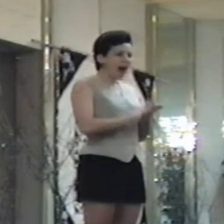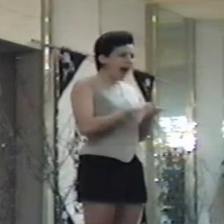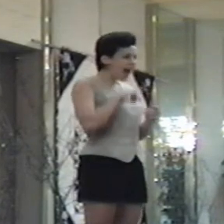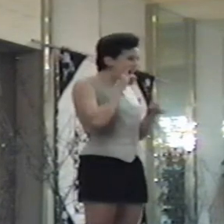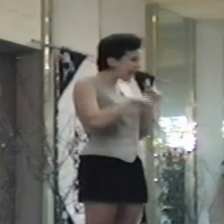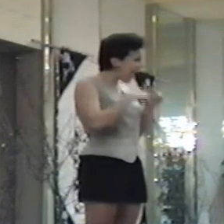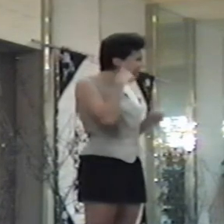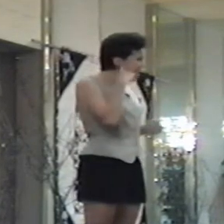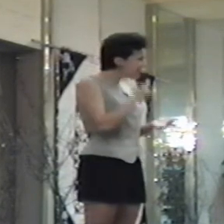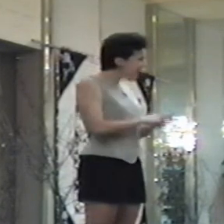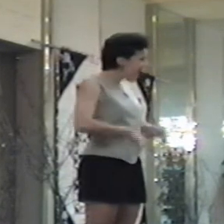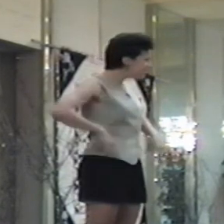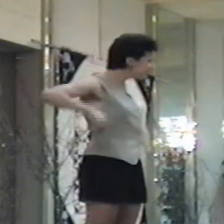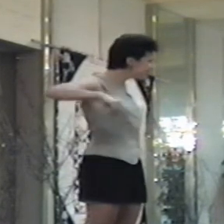I couldn't hear that.